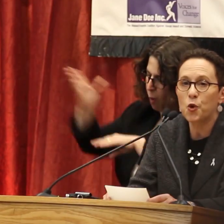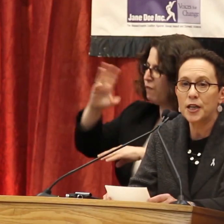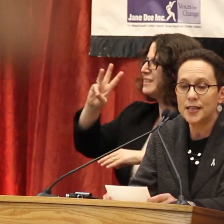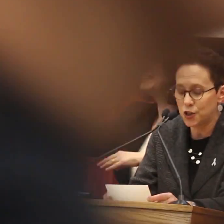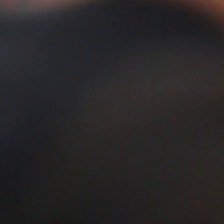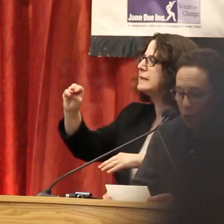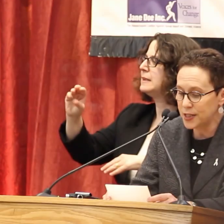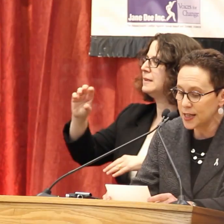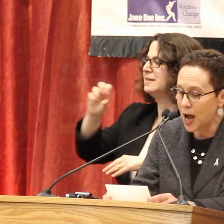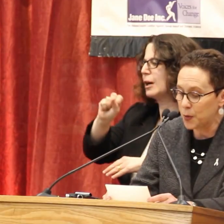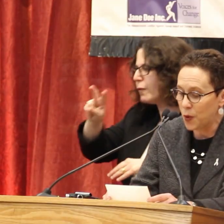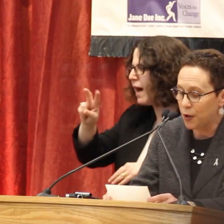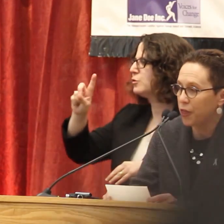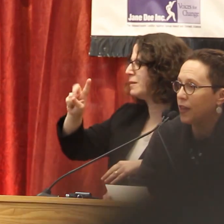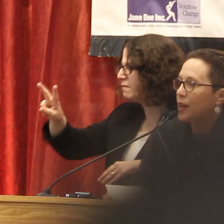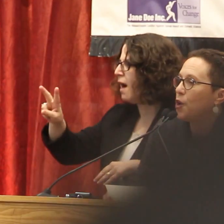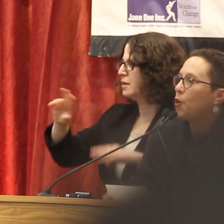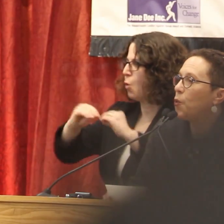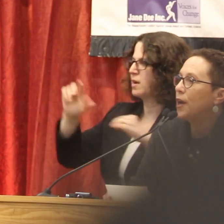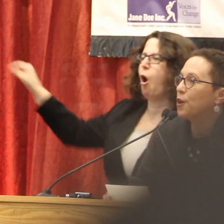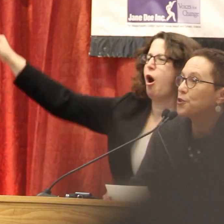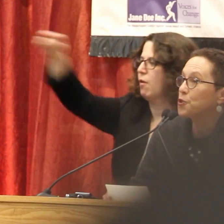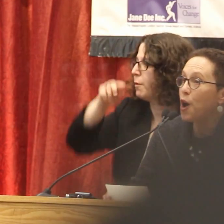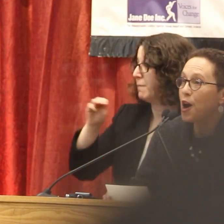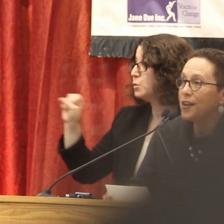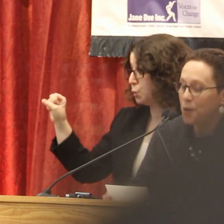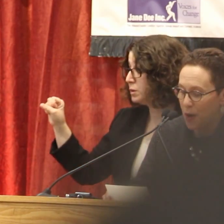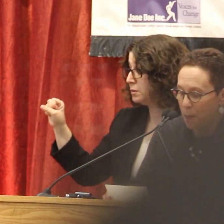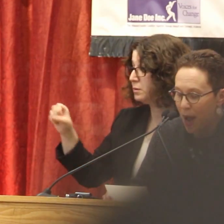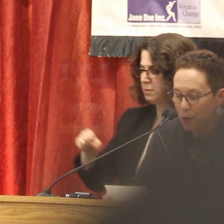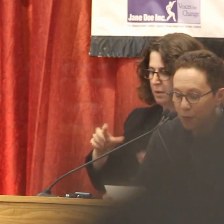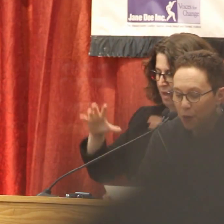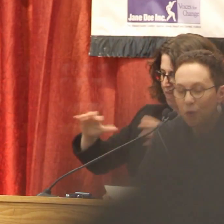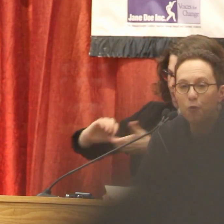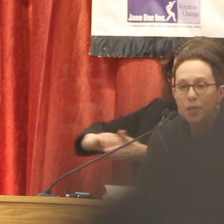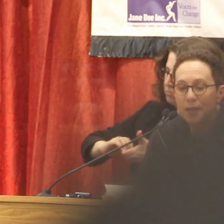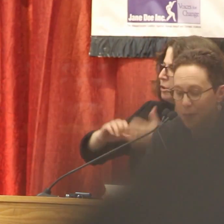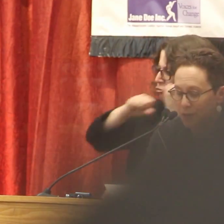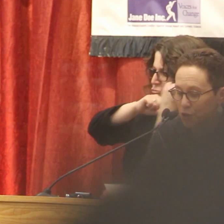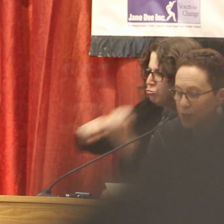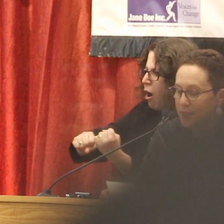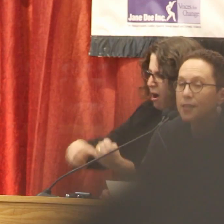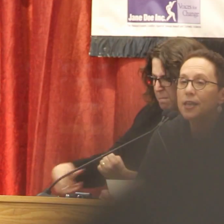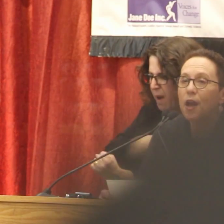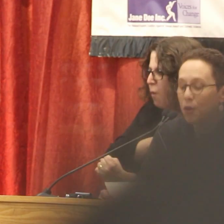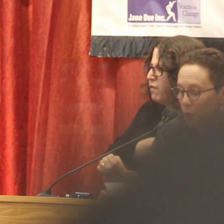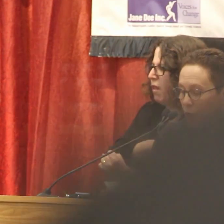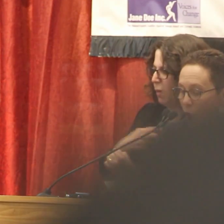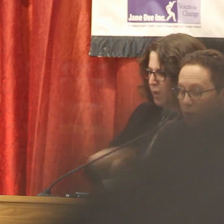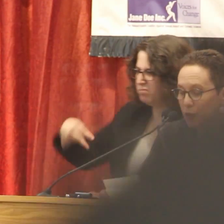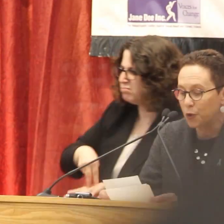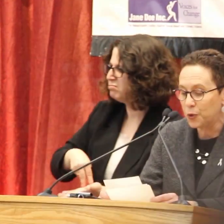violence organizations across the commonwealth. We are strong, we are a powerful voice in Massachusetts, and